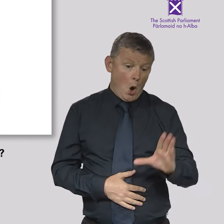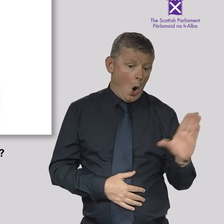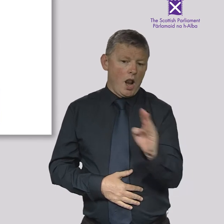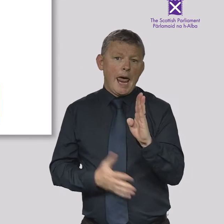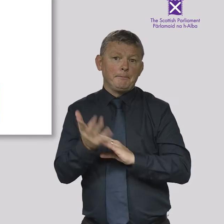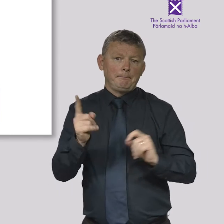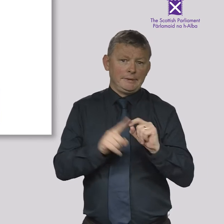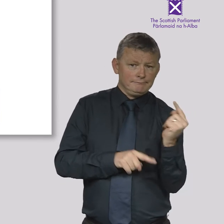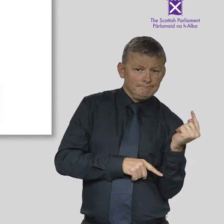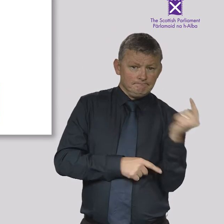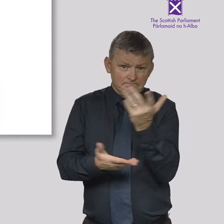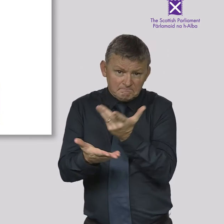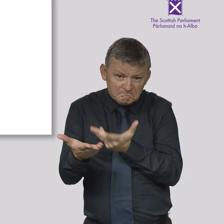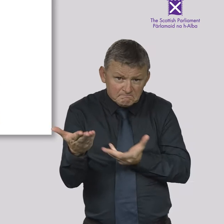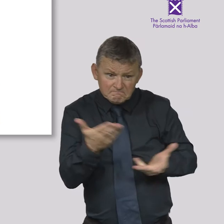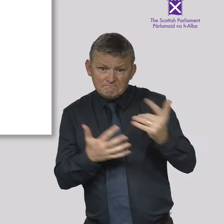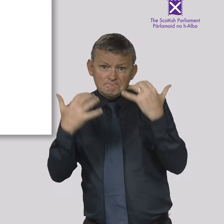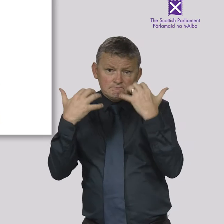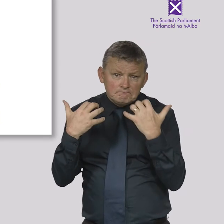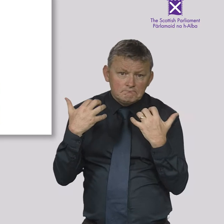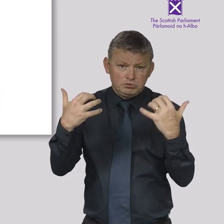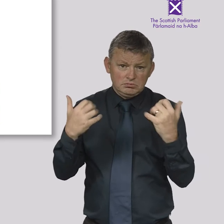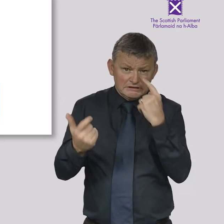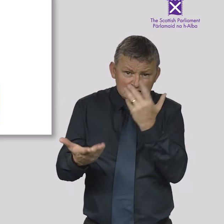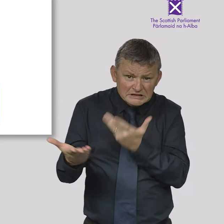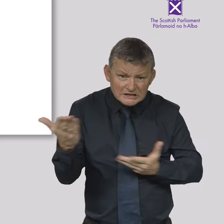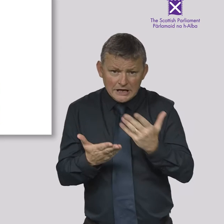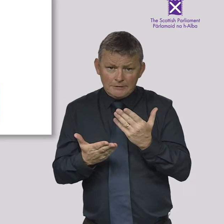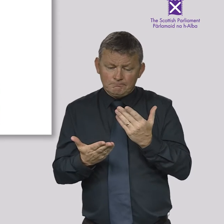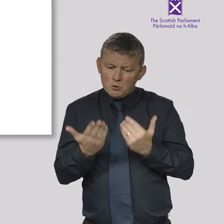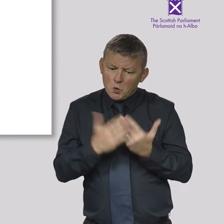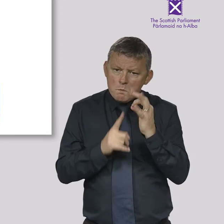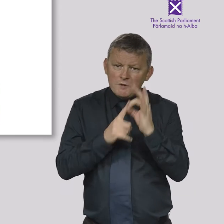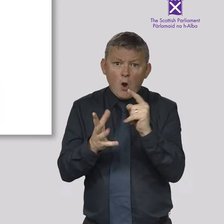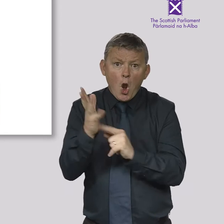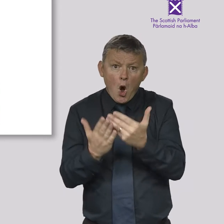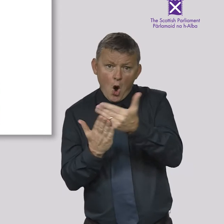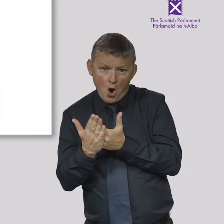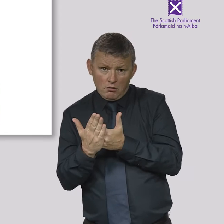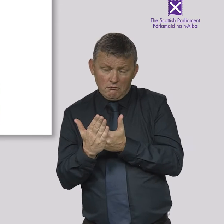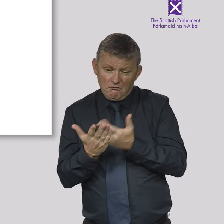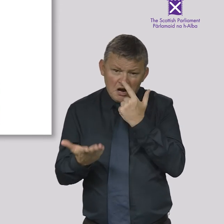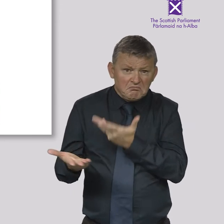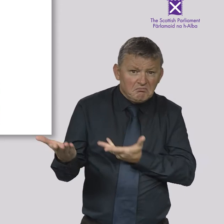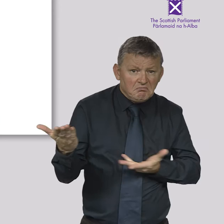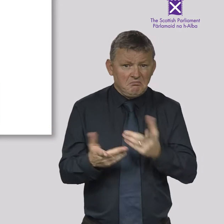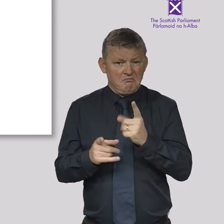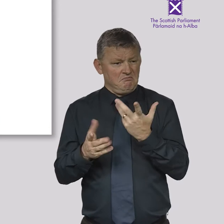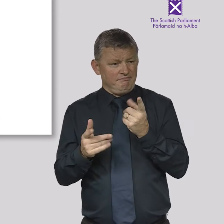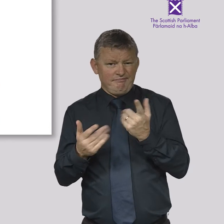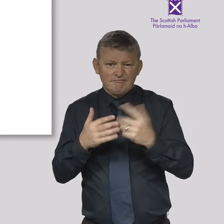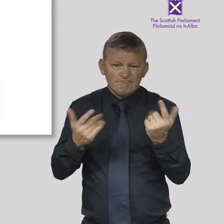All MSPs can take part in meetings in the debating chamber. As well as discussions on proposals for new laws,